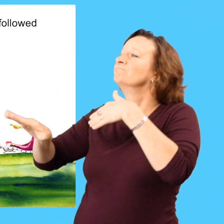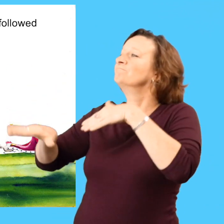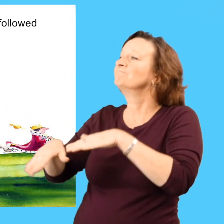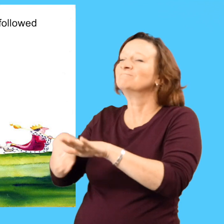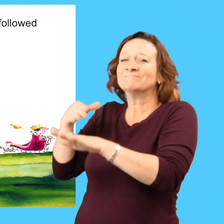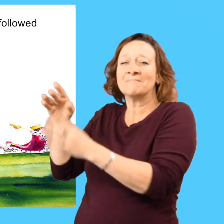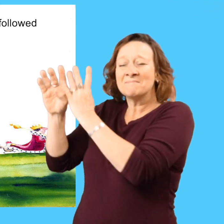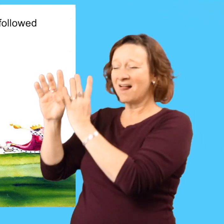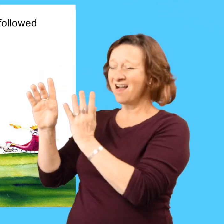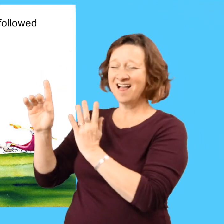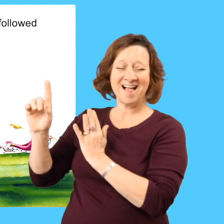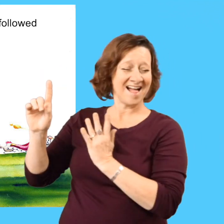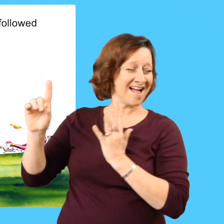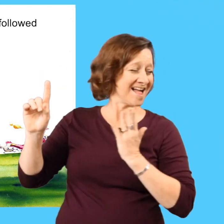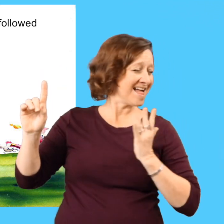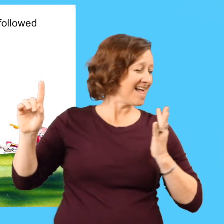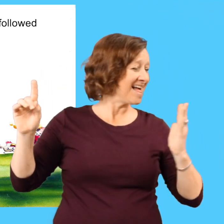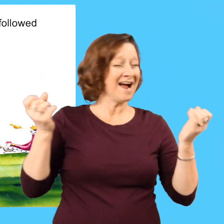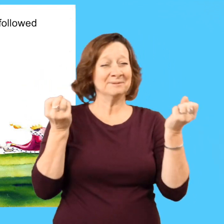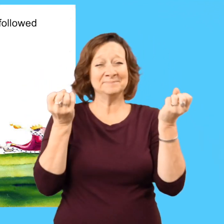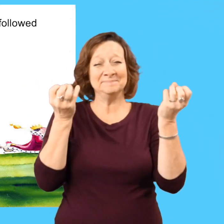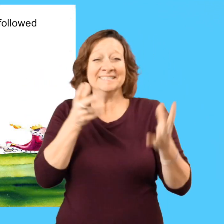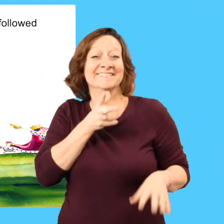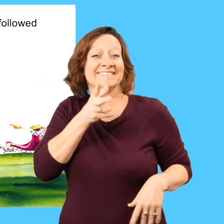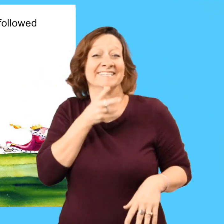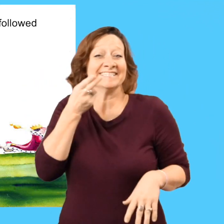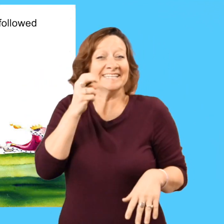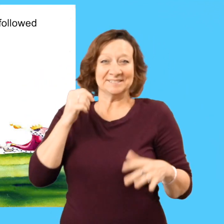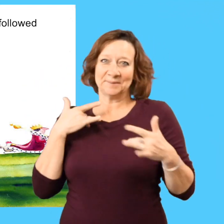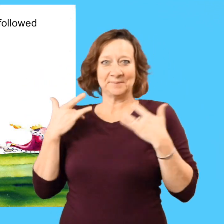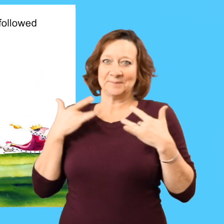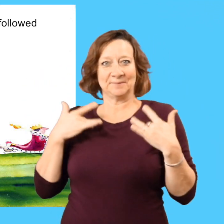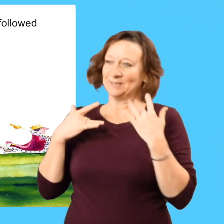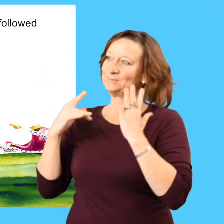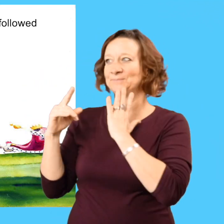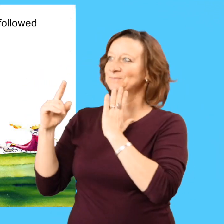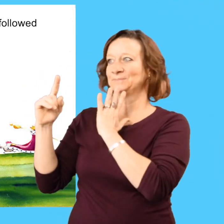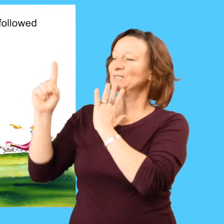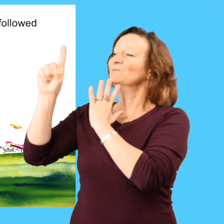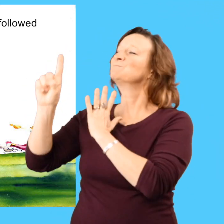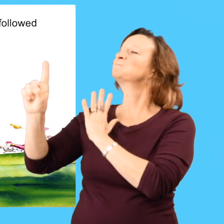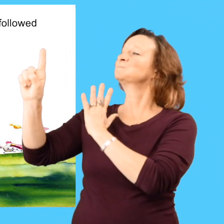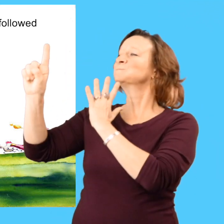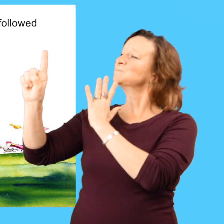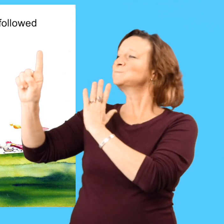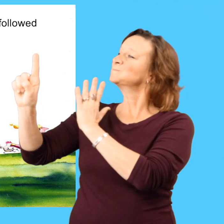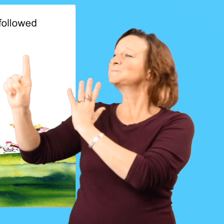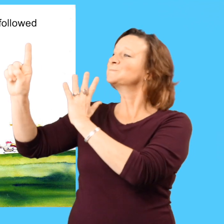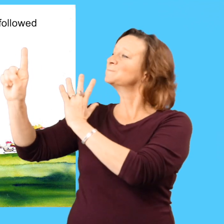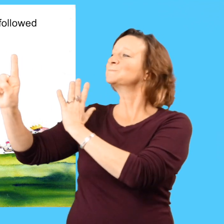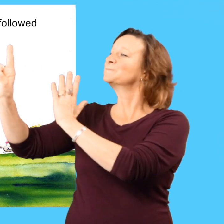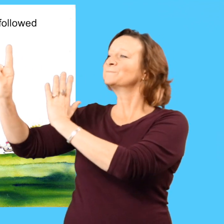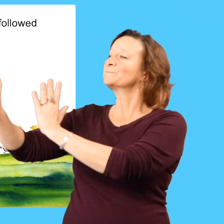went out into the palace park, followed by all the hens in his kingdom. They were very excited.